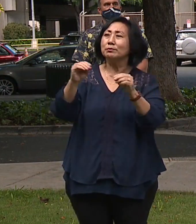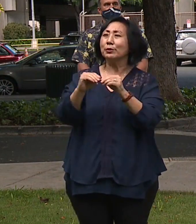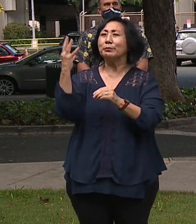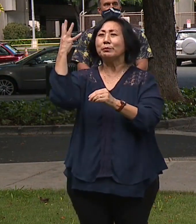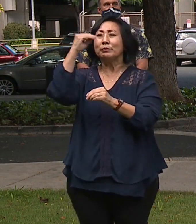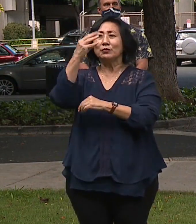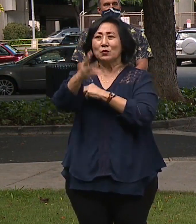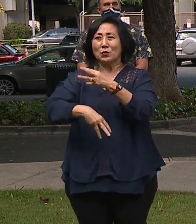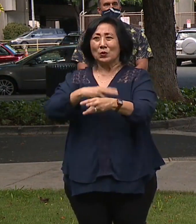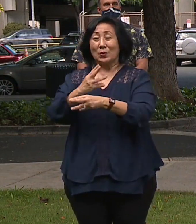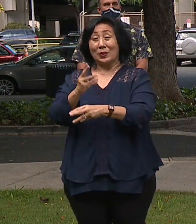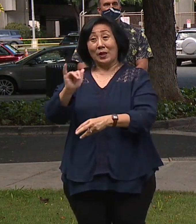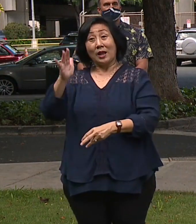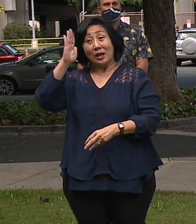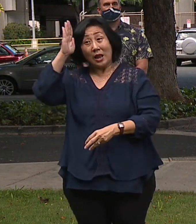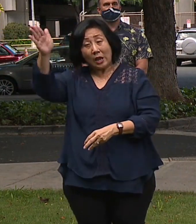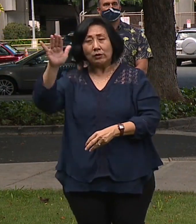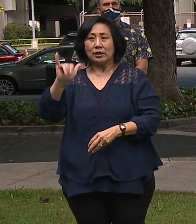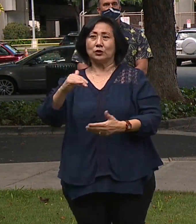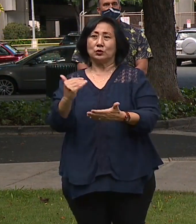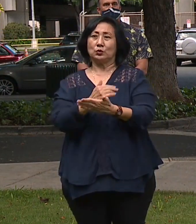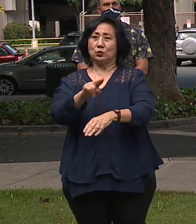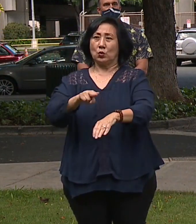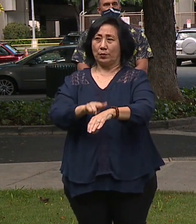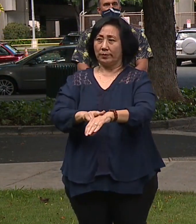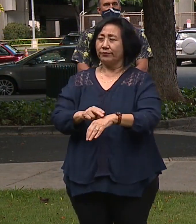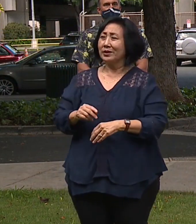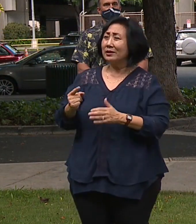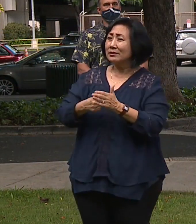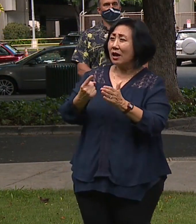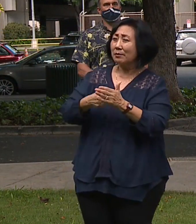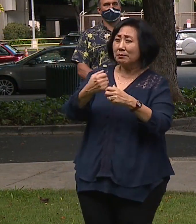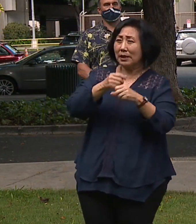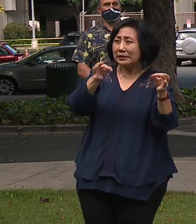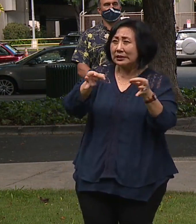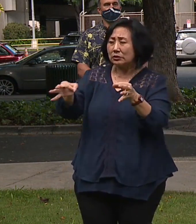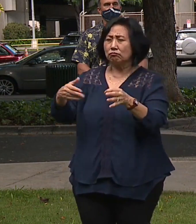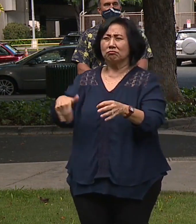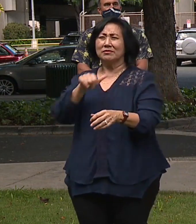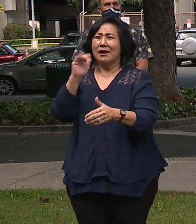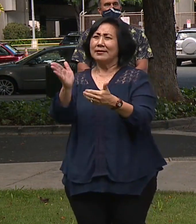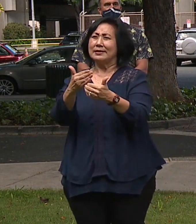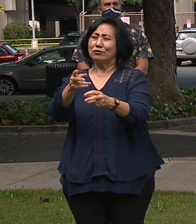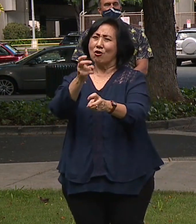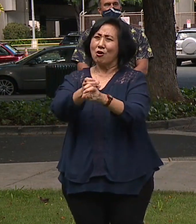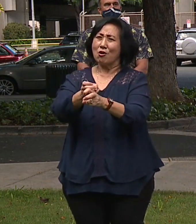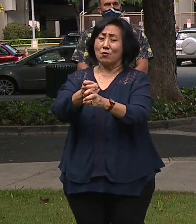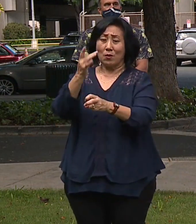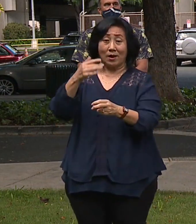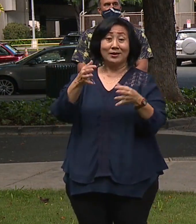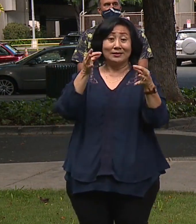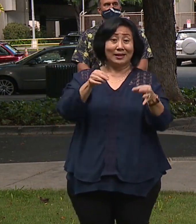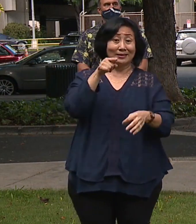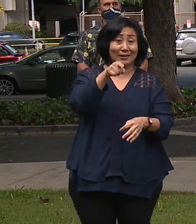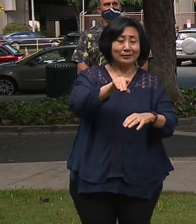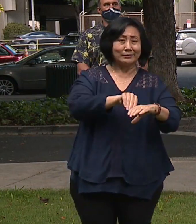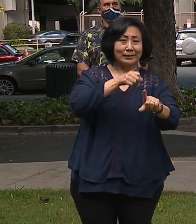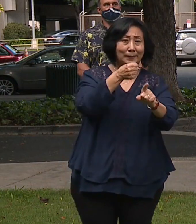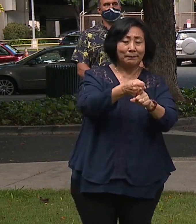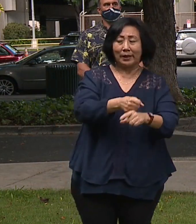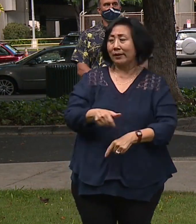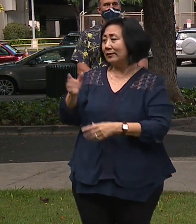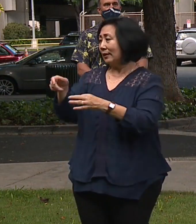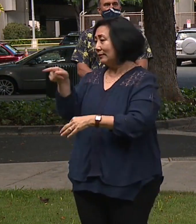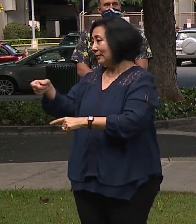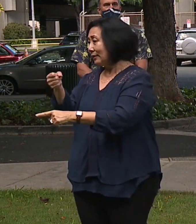becomes the new normal. And sometimes it's really difficult to make those decisions because there's impacts in terms of doing things differently than